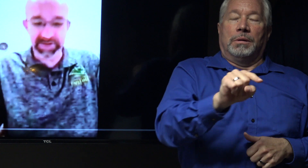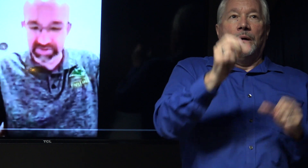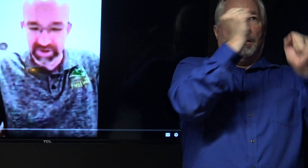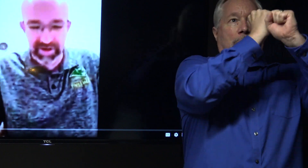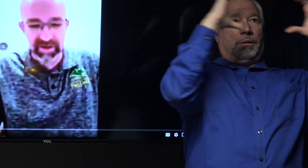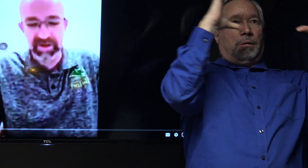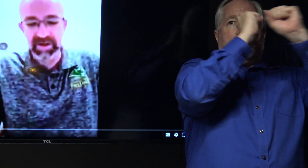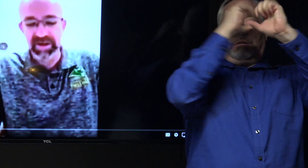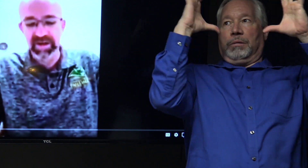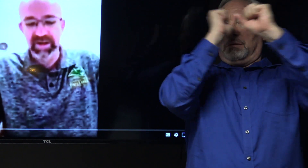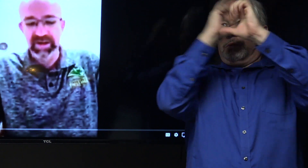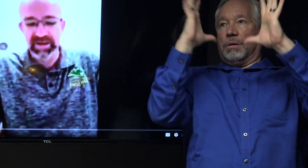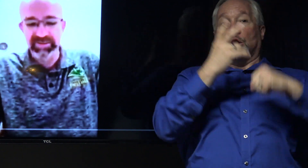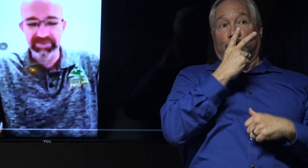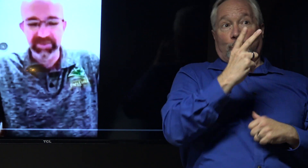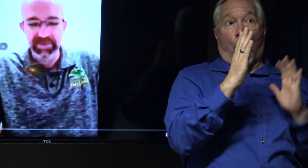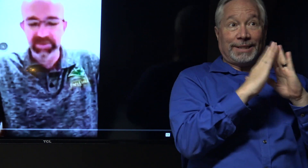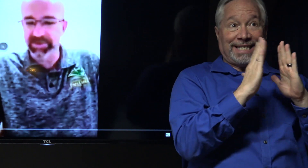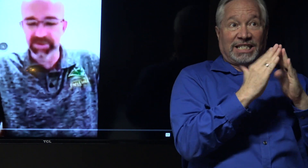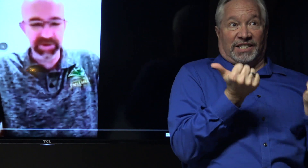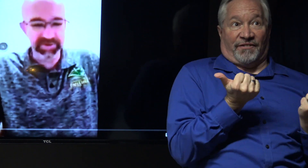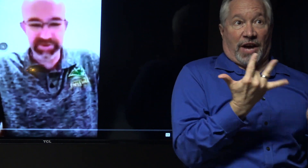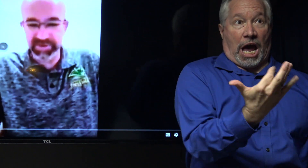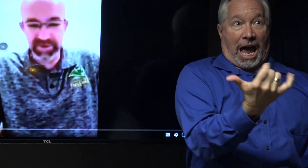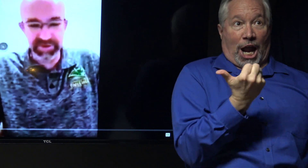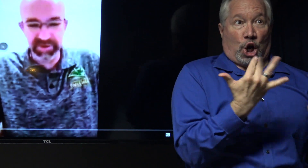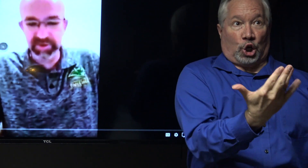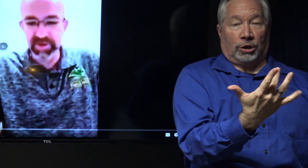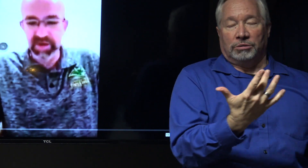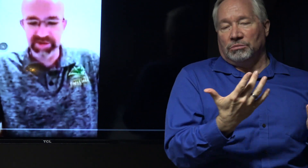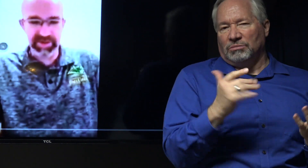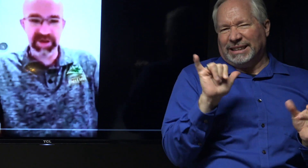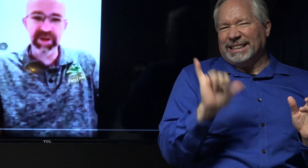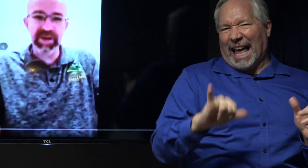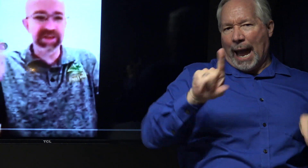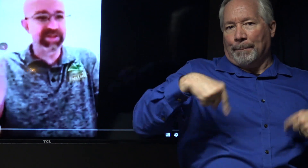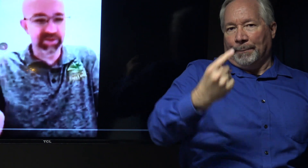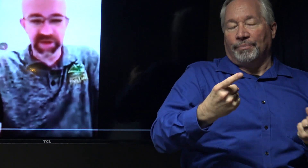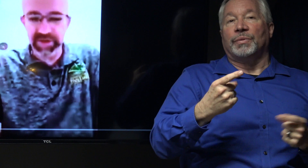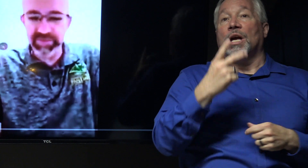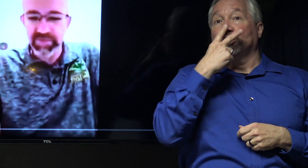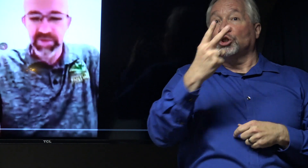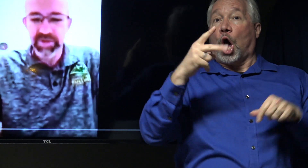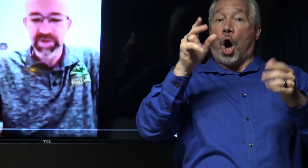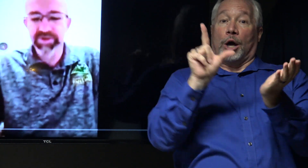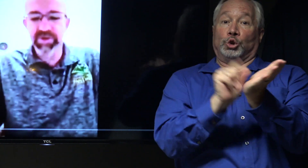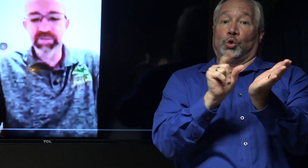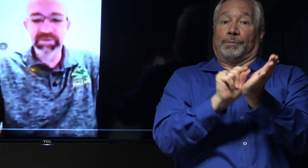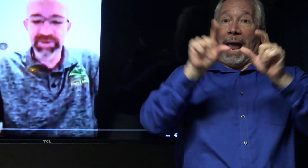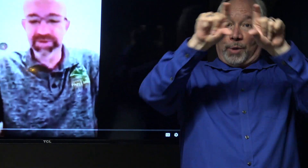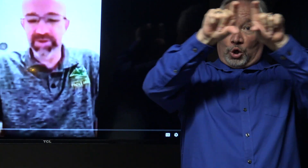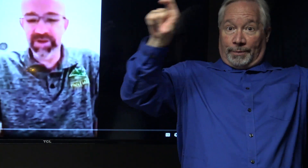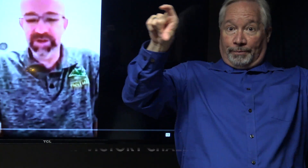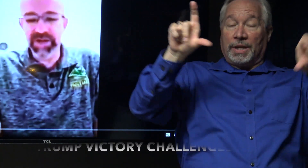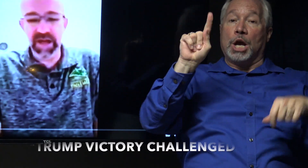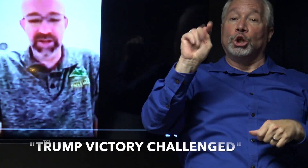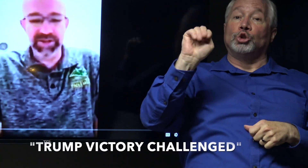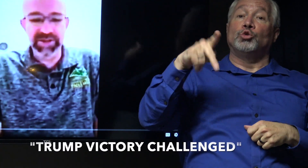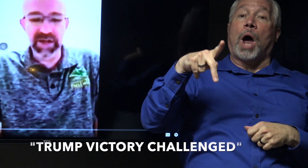cities on fire, which was nothing new. I saw headlines that read, Trump victory challenged